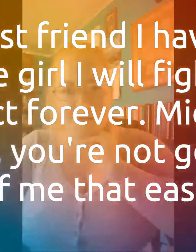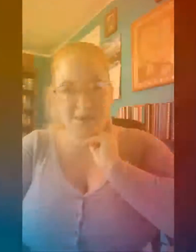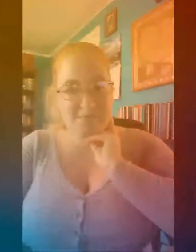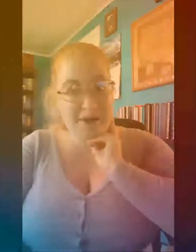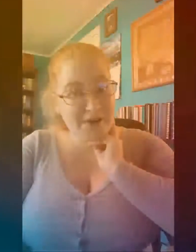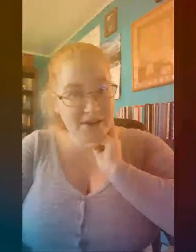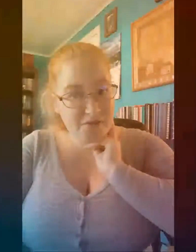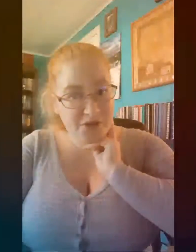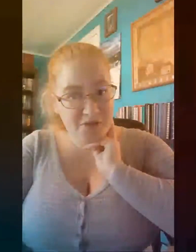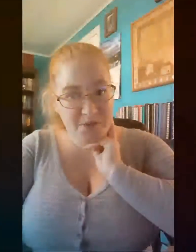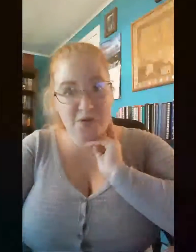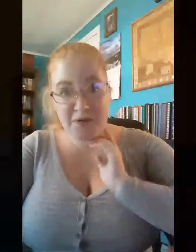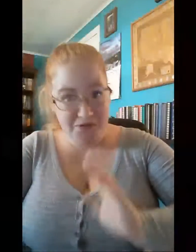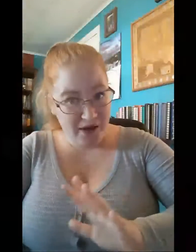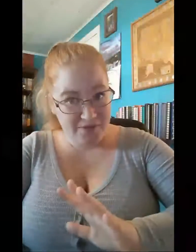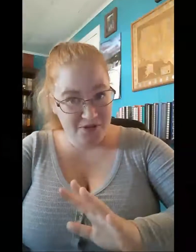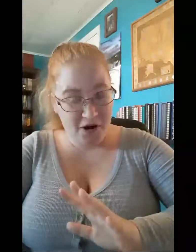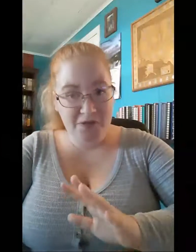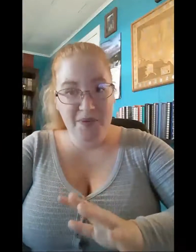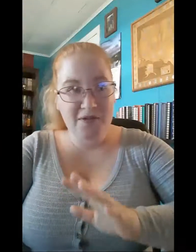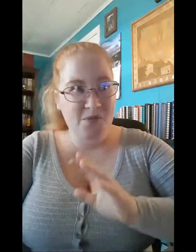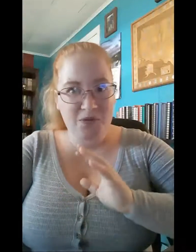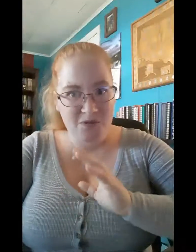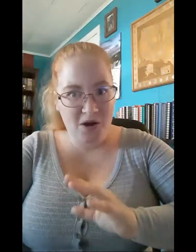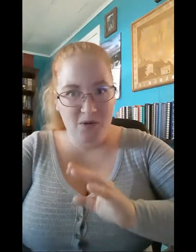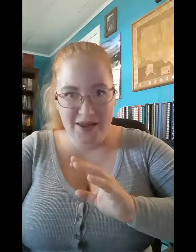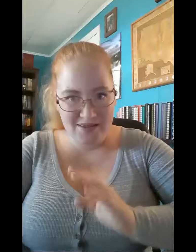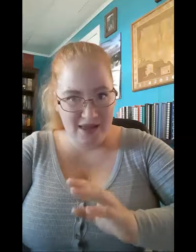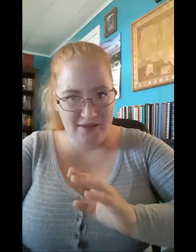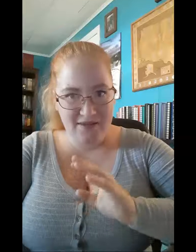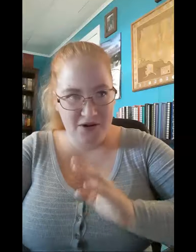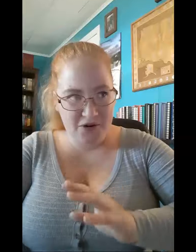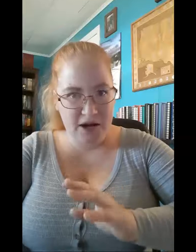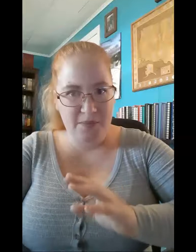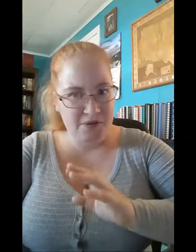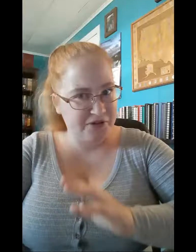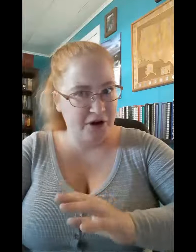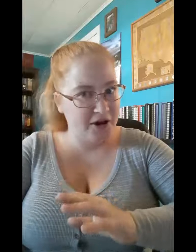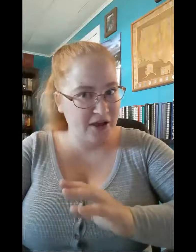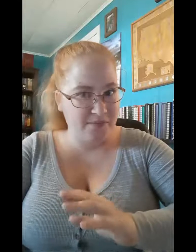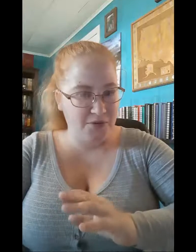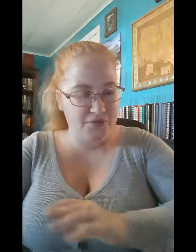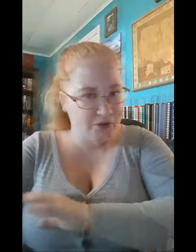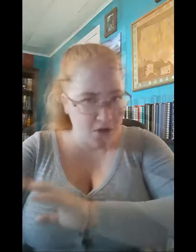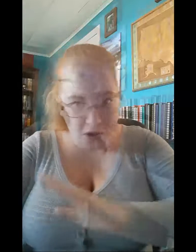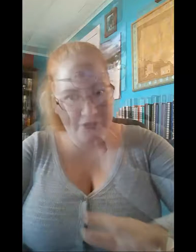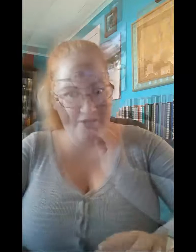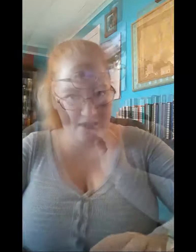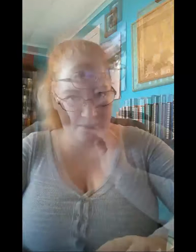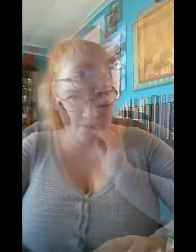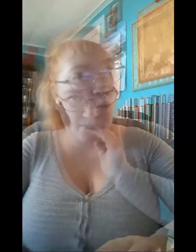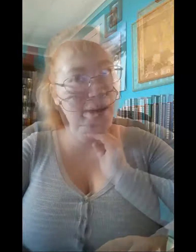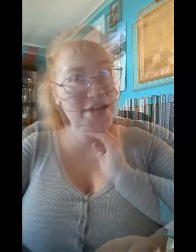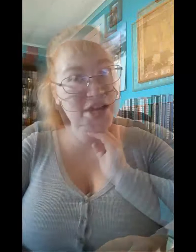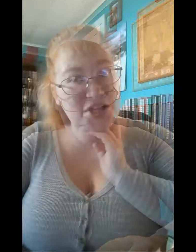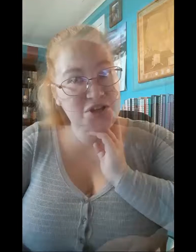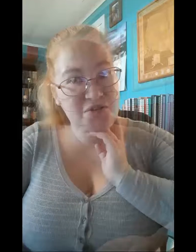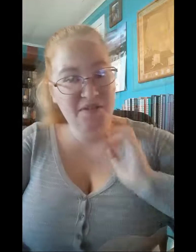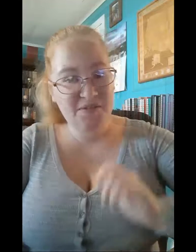My rating for this book was five stars because it was so intense, incredible, dark, and beautiful, all the same. Why did I choose this